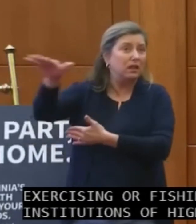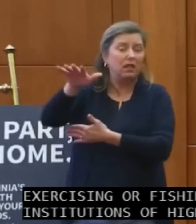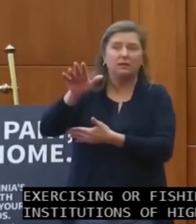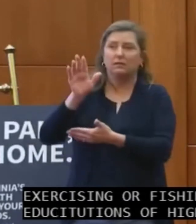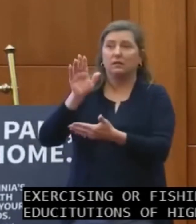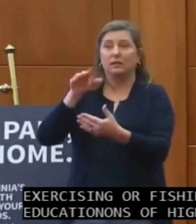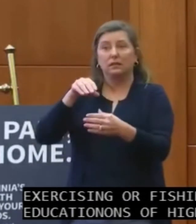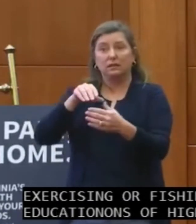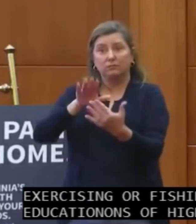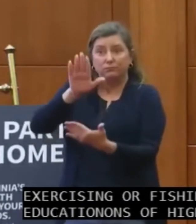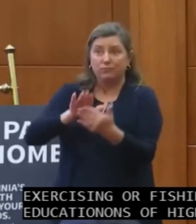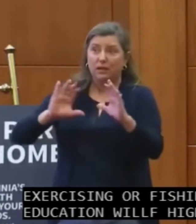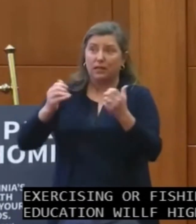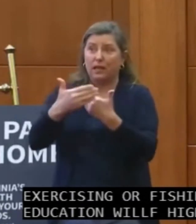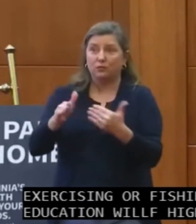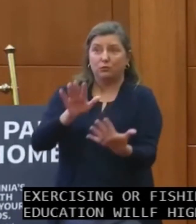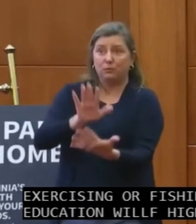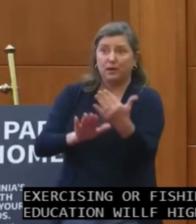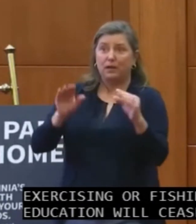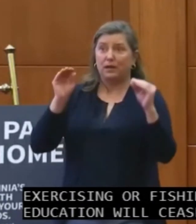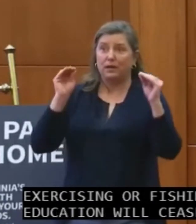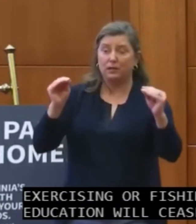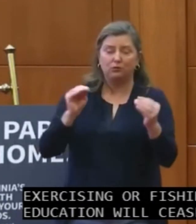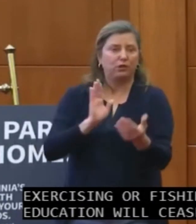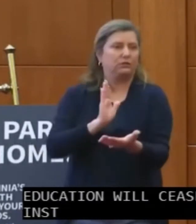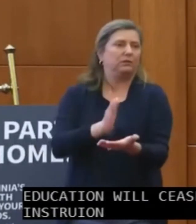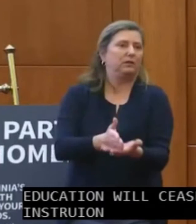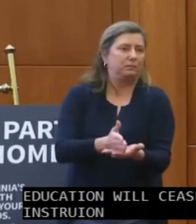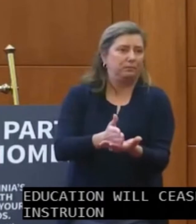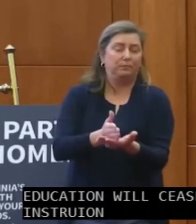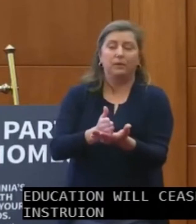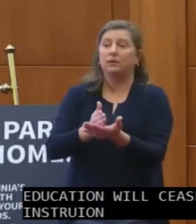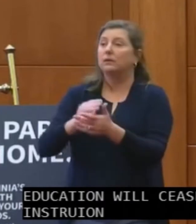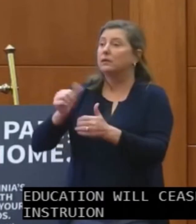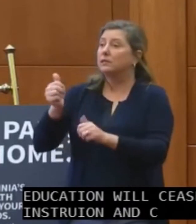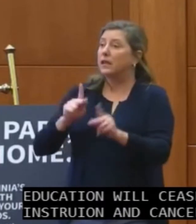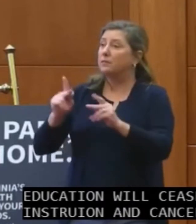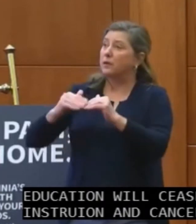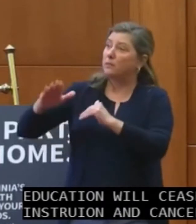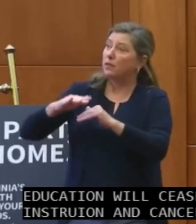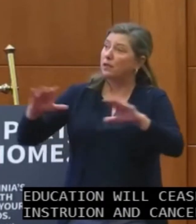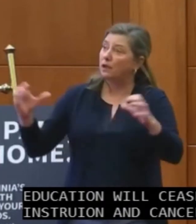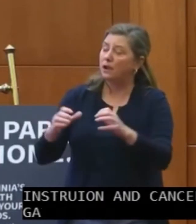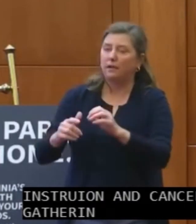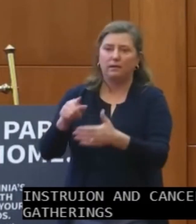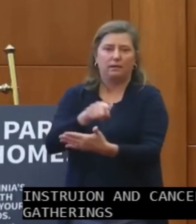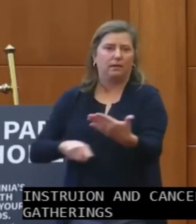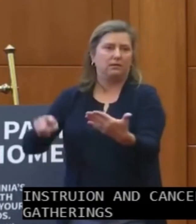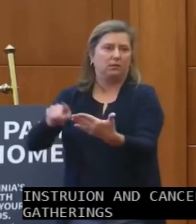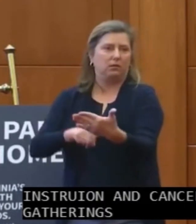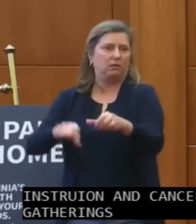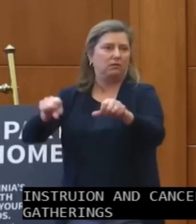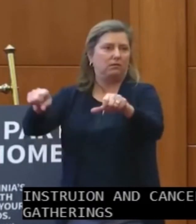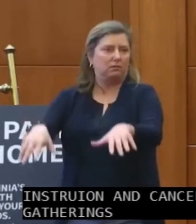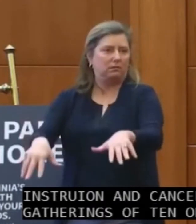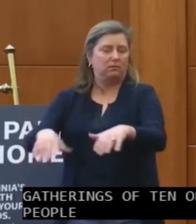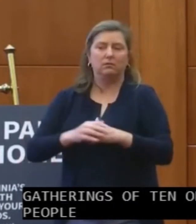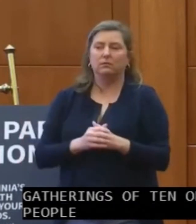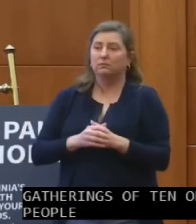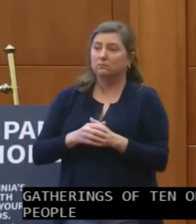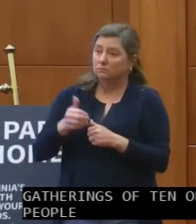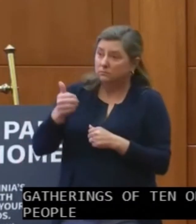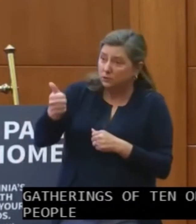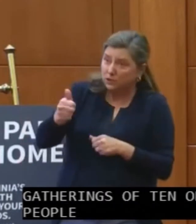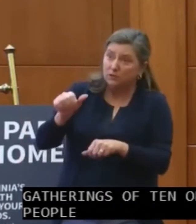-person instruction and cancel any gathering of 10 or more people. If you can work remotely,